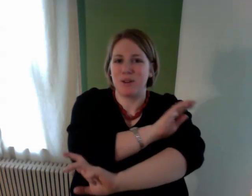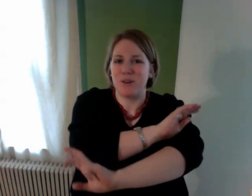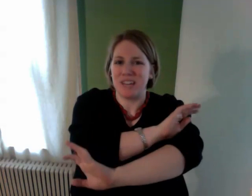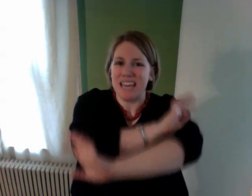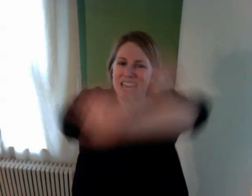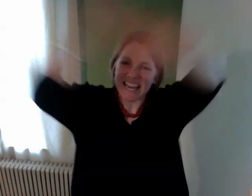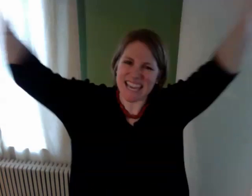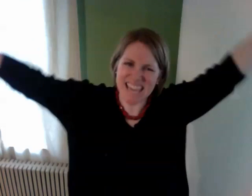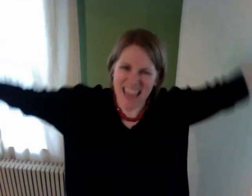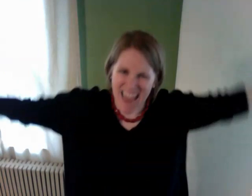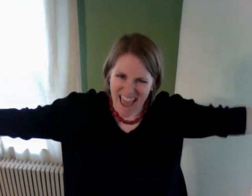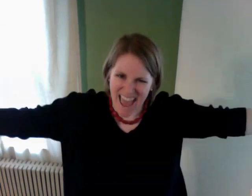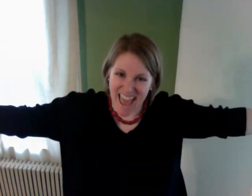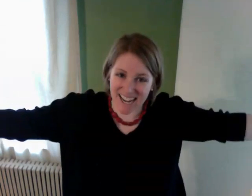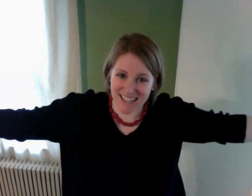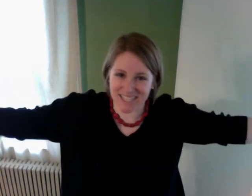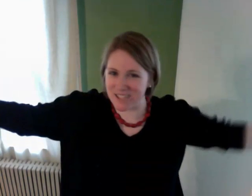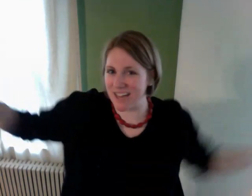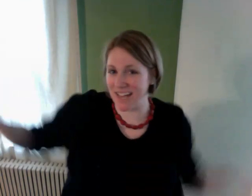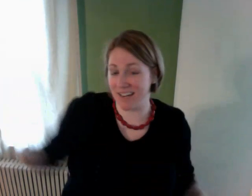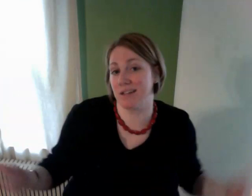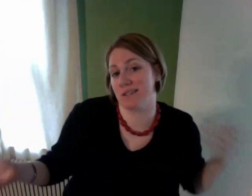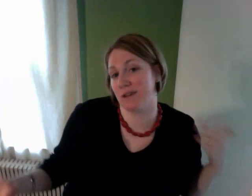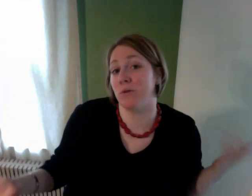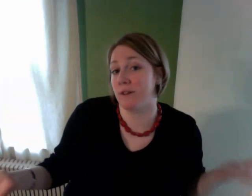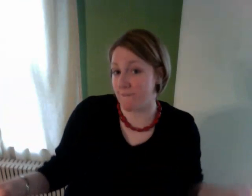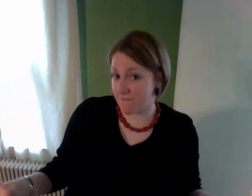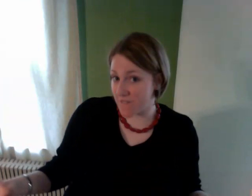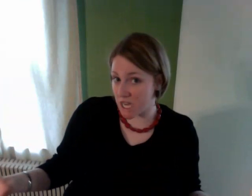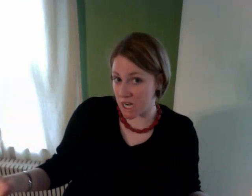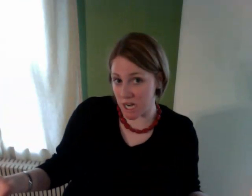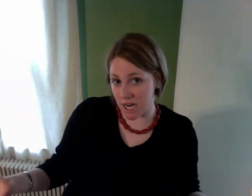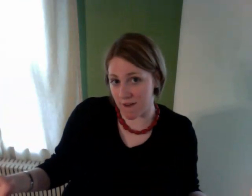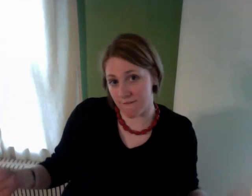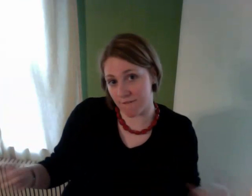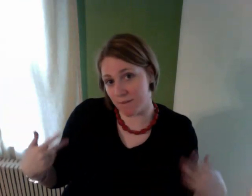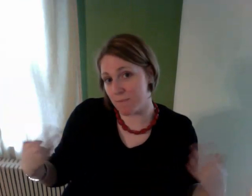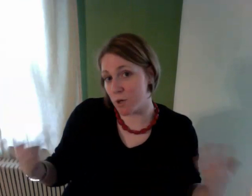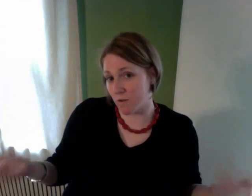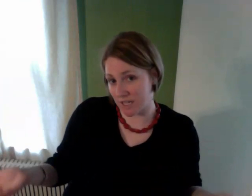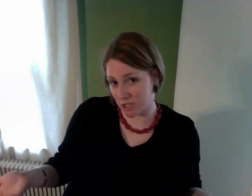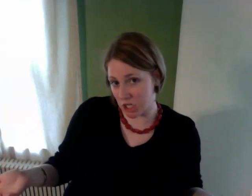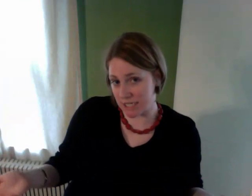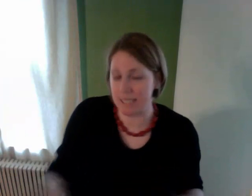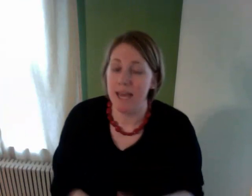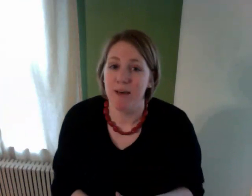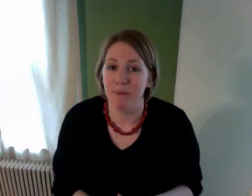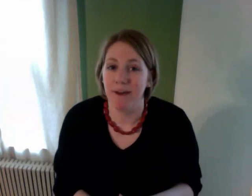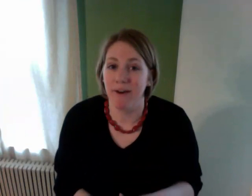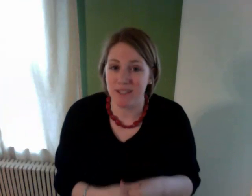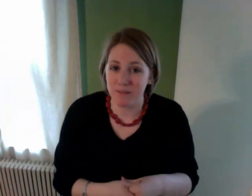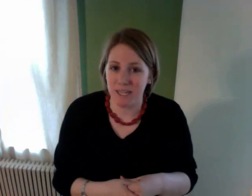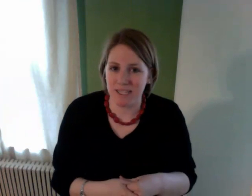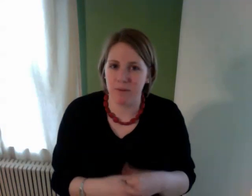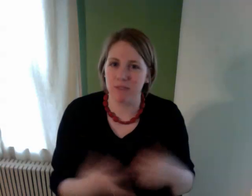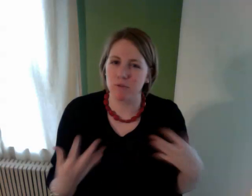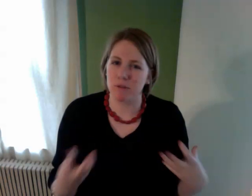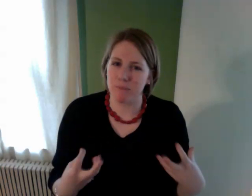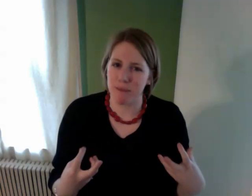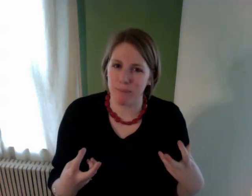going yeah and I like to do that ending because it's not only fun and fun and motivate students but also because I want them to remember